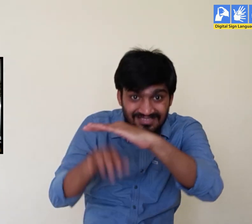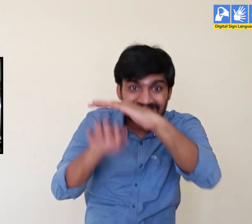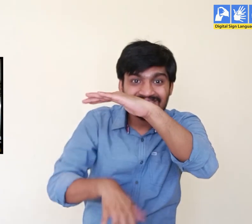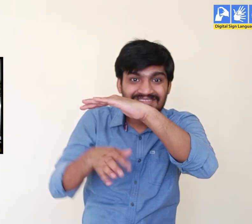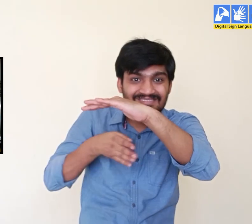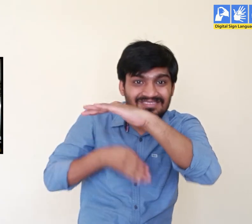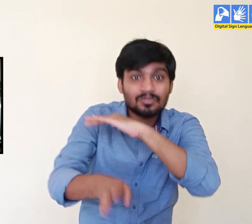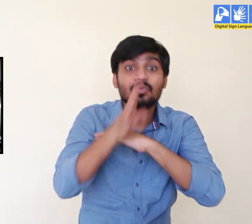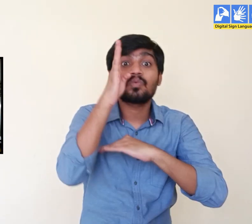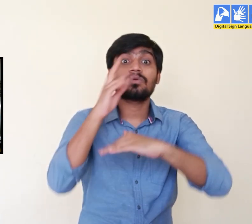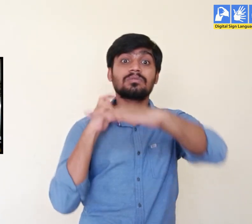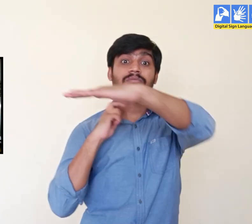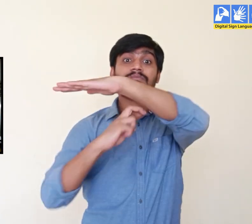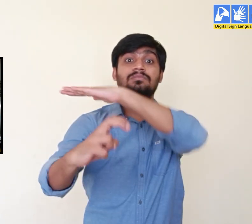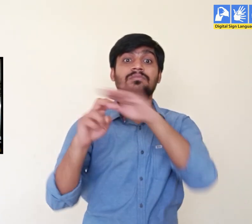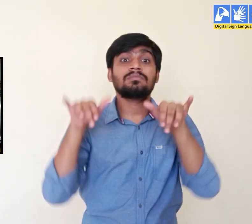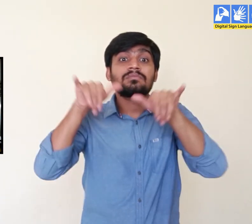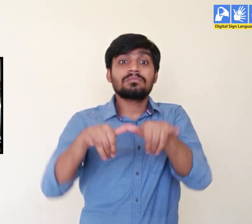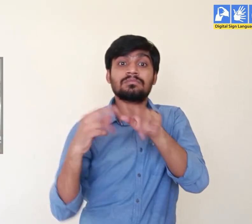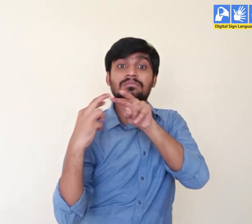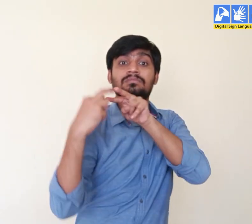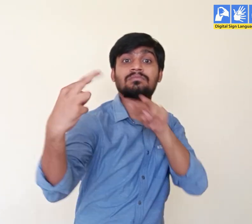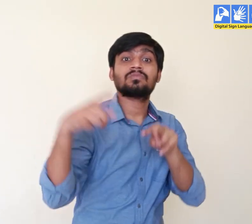In the underground tunnels, we have metro trains.